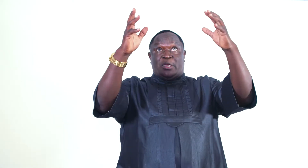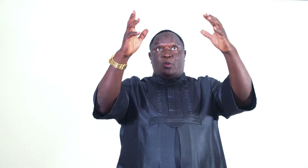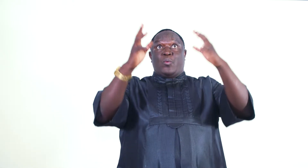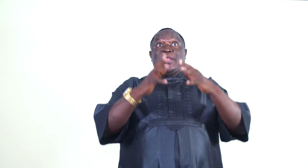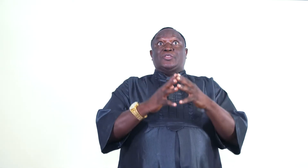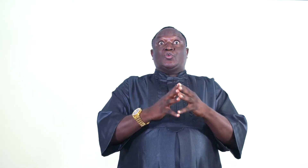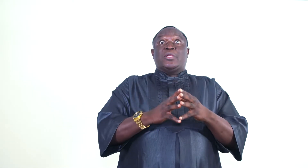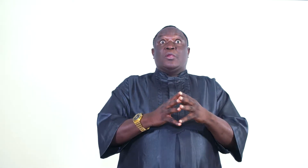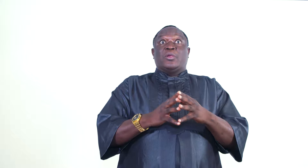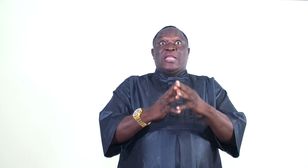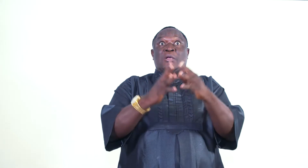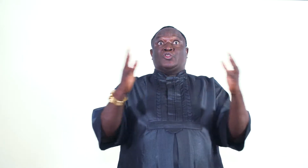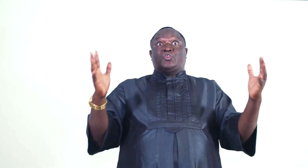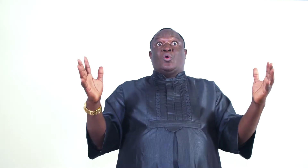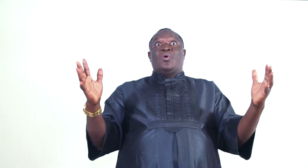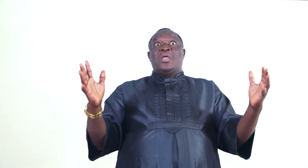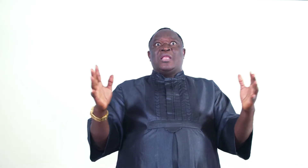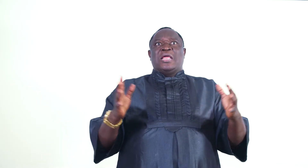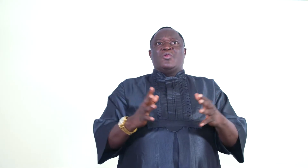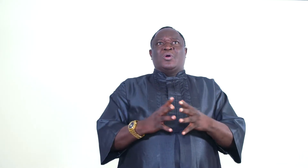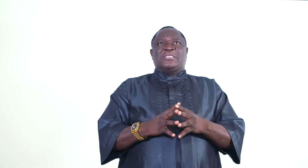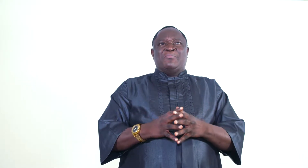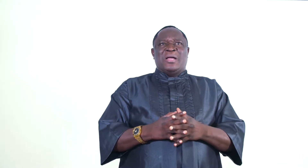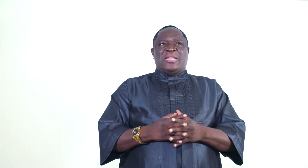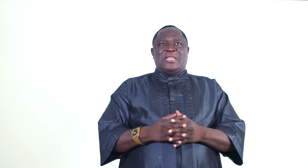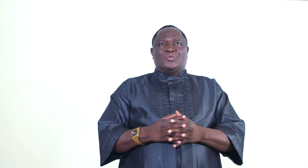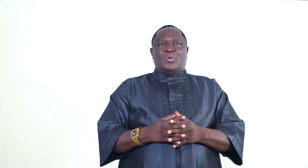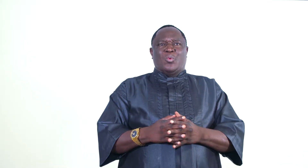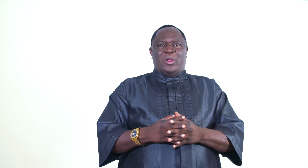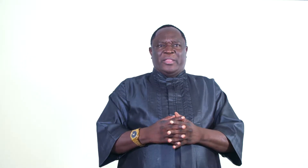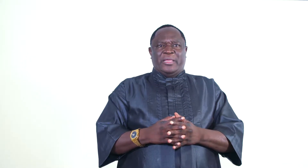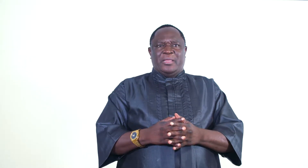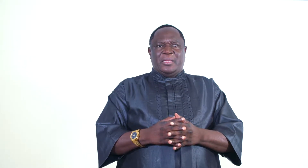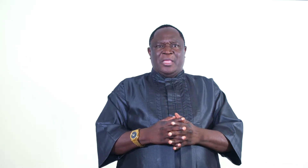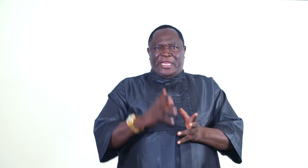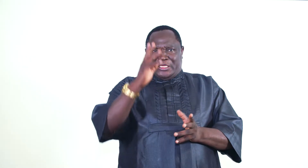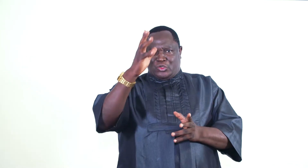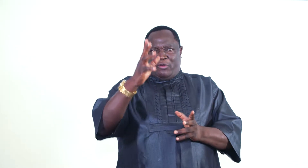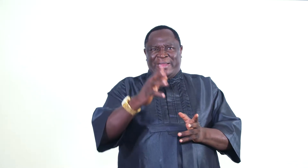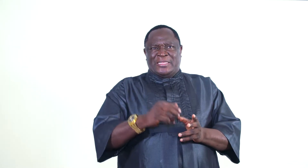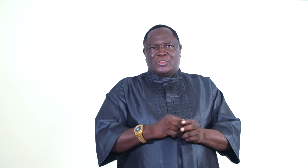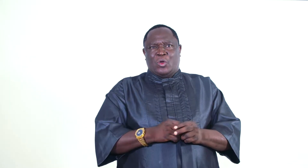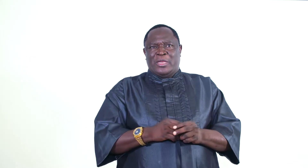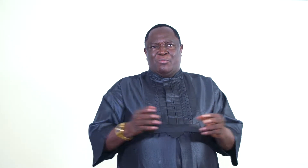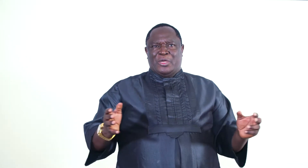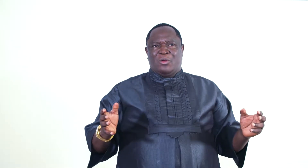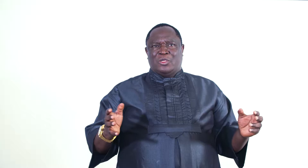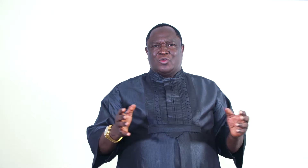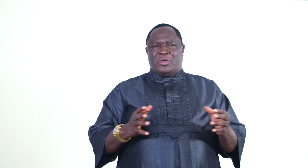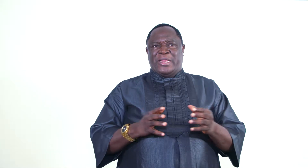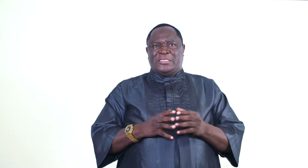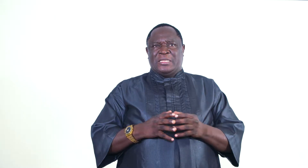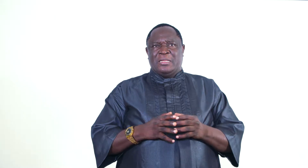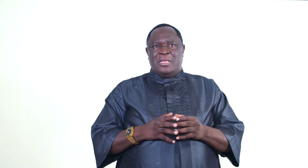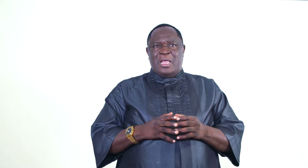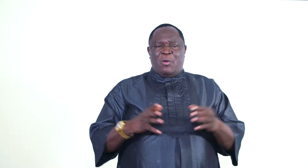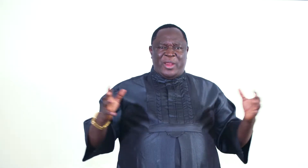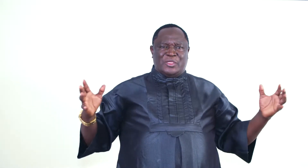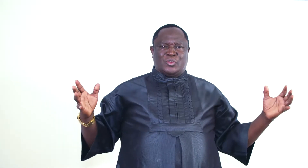the Lord. But when he saw the Lord, he now saw that he was a man that is unworthy. He discovered his calling, but there was no cleansing. And when he saw